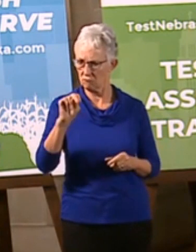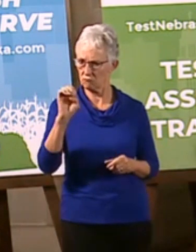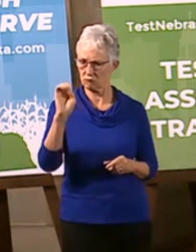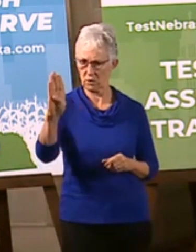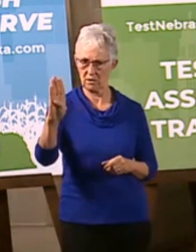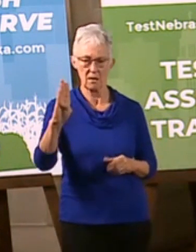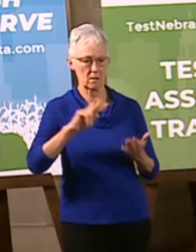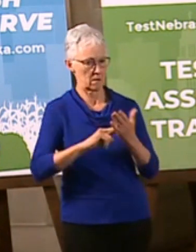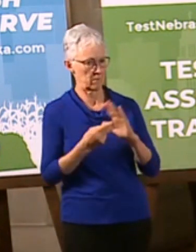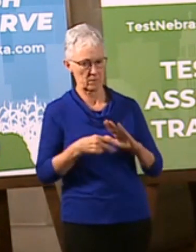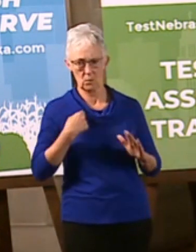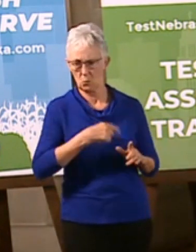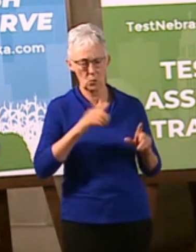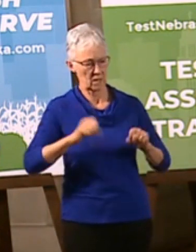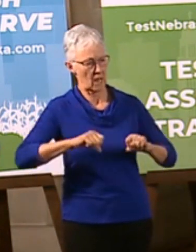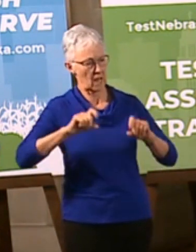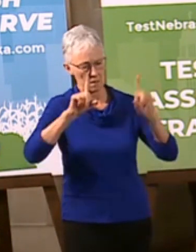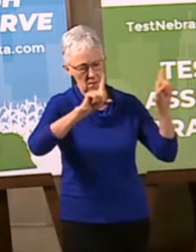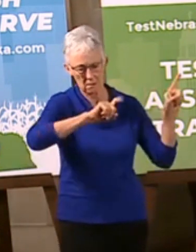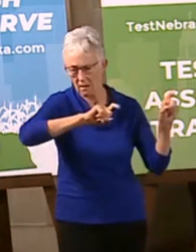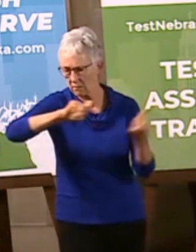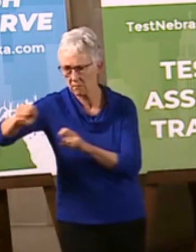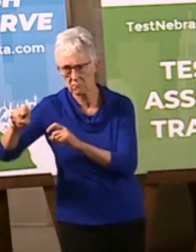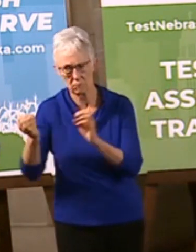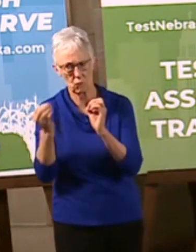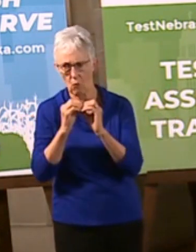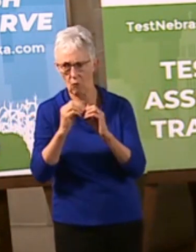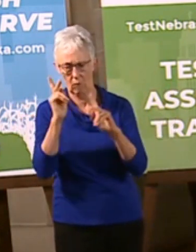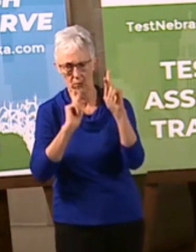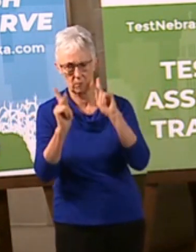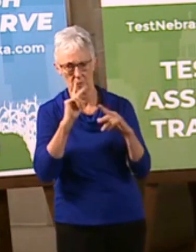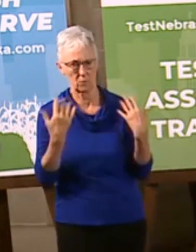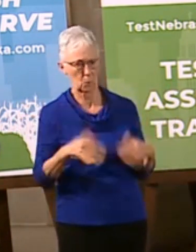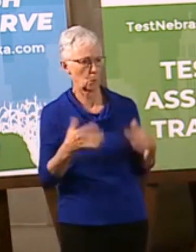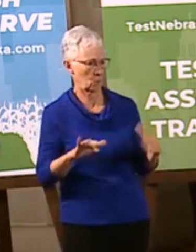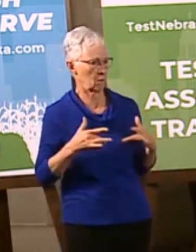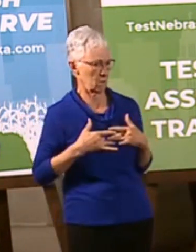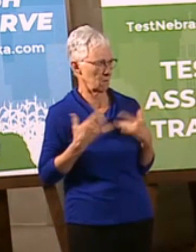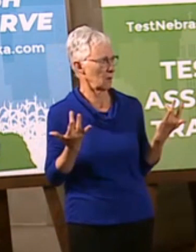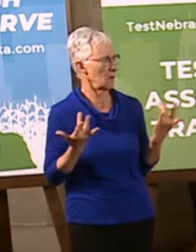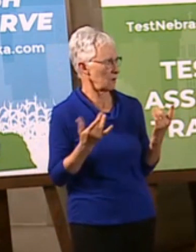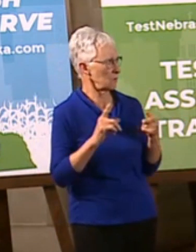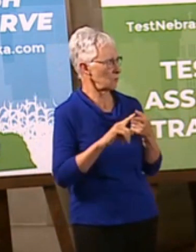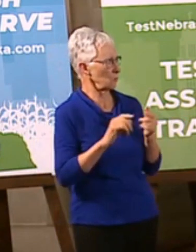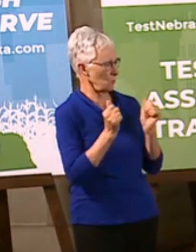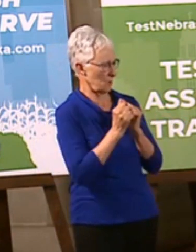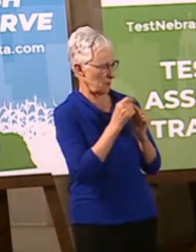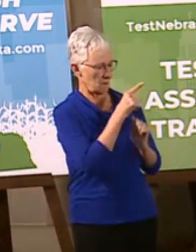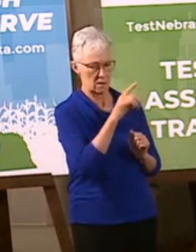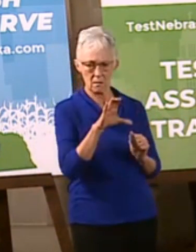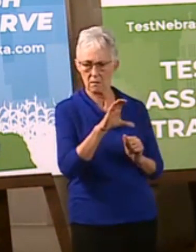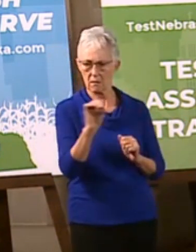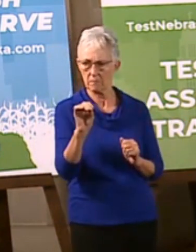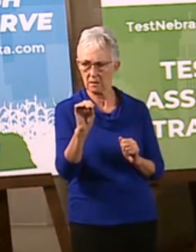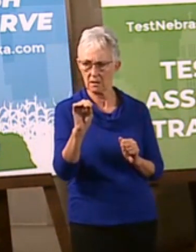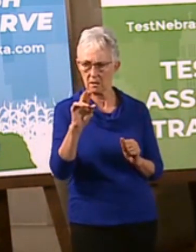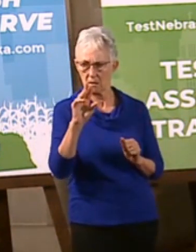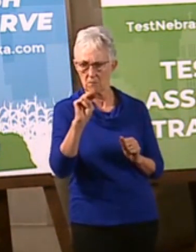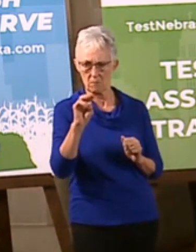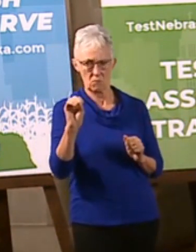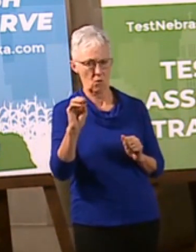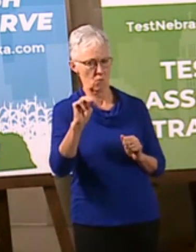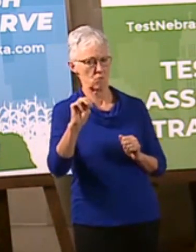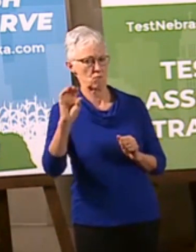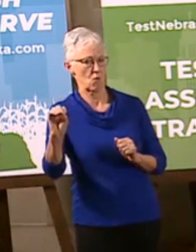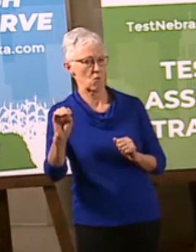all across the state. So we're very excited to be able to roll this out with Domo to be able to give people an idea of